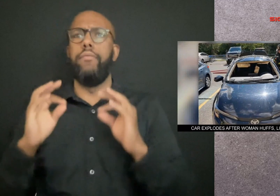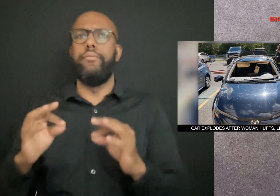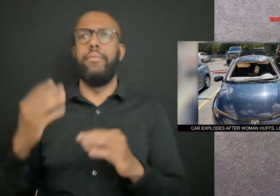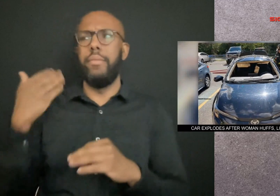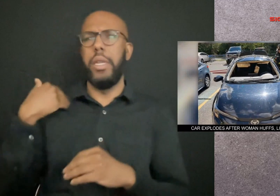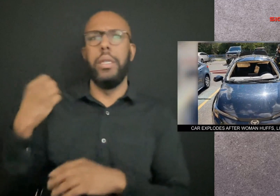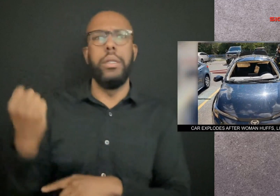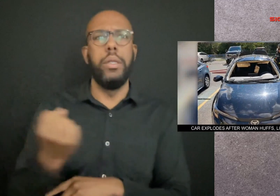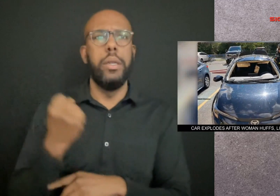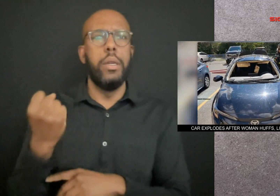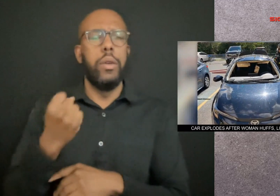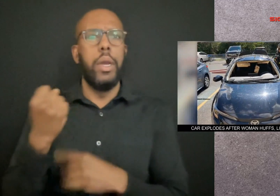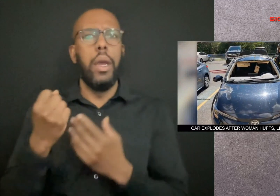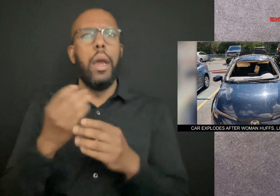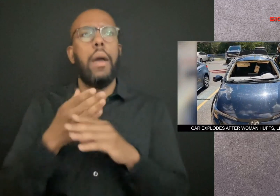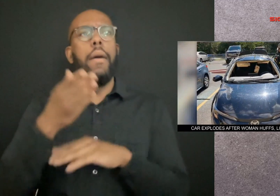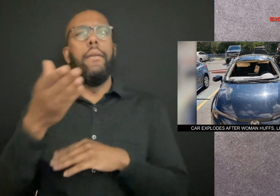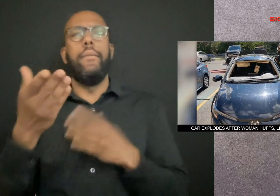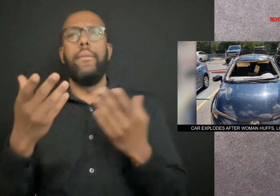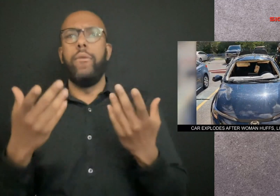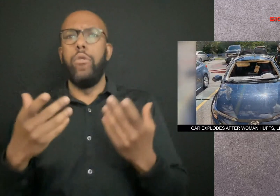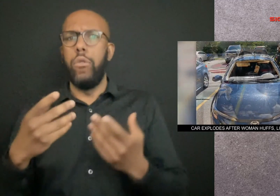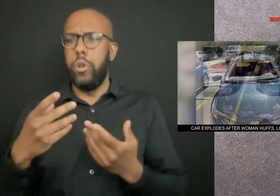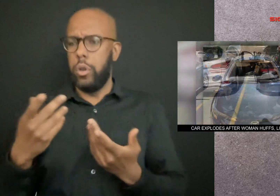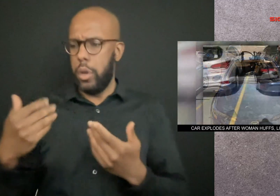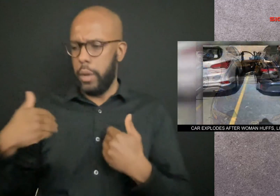huffing cans of compressed air.